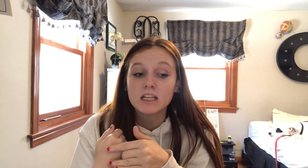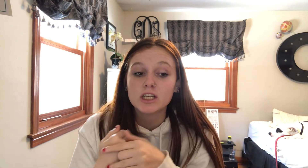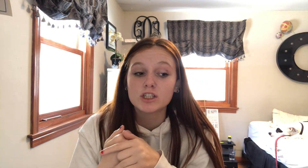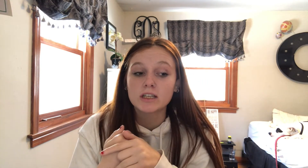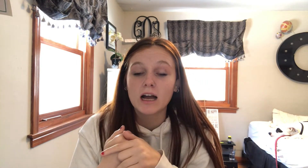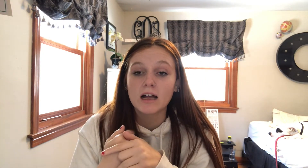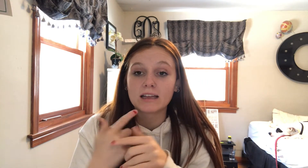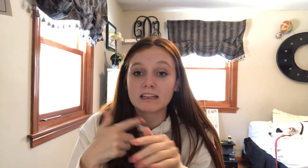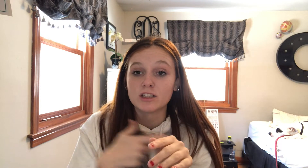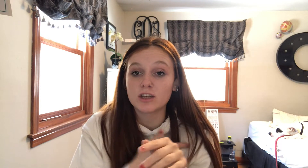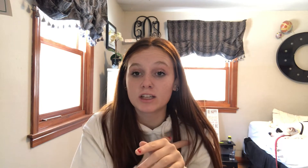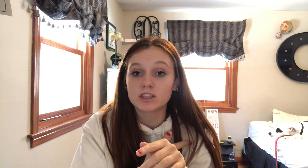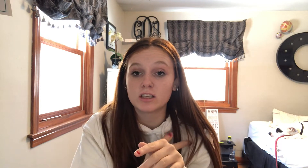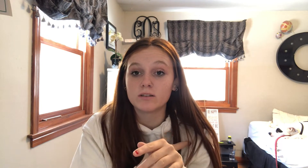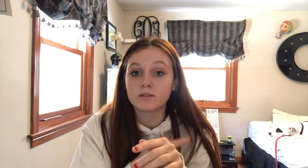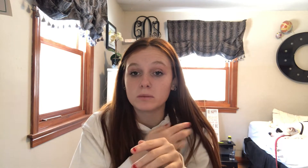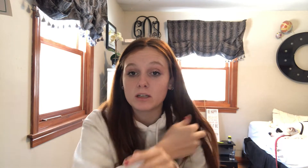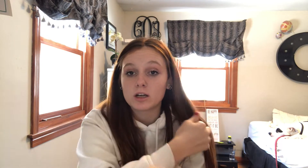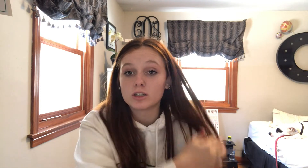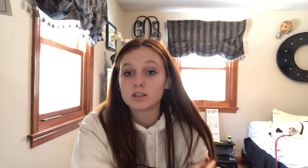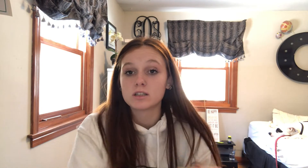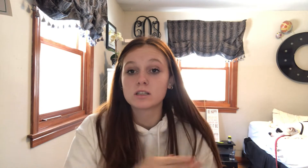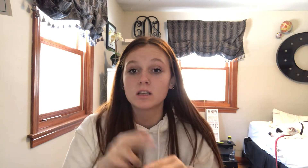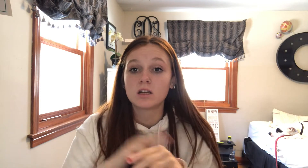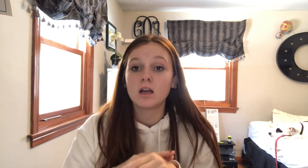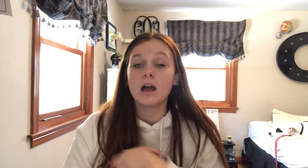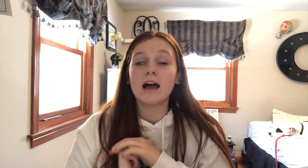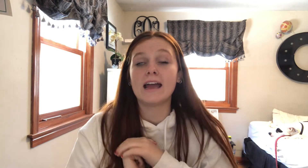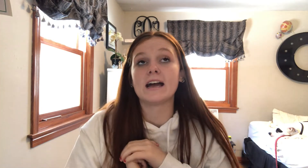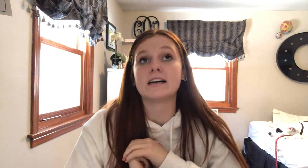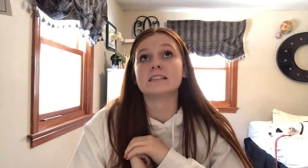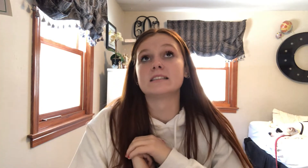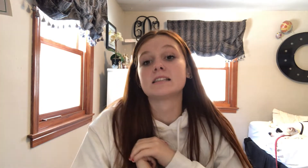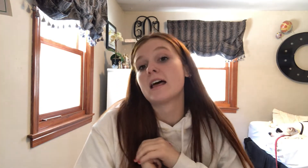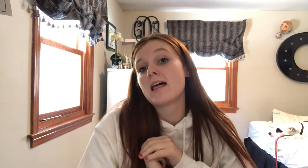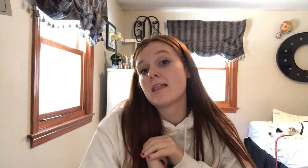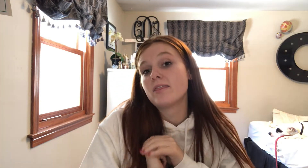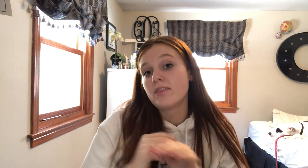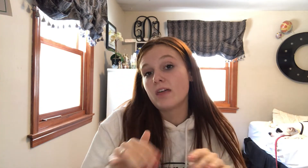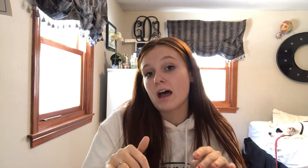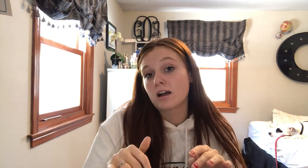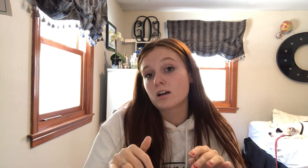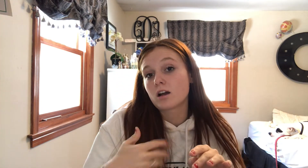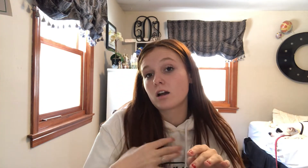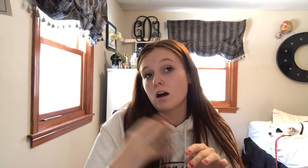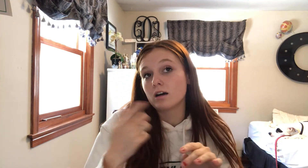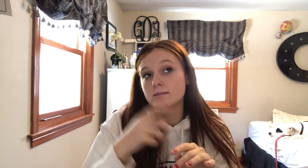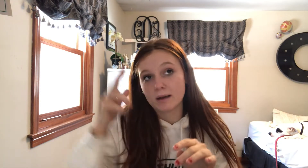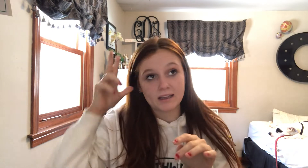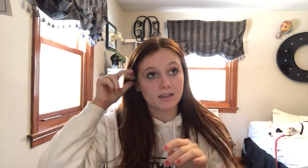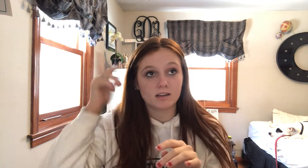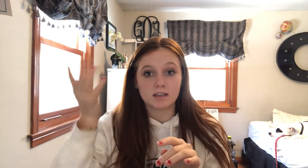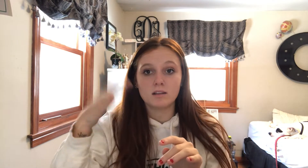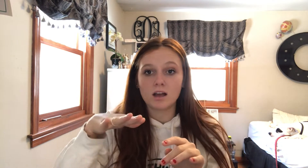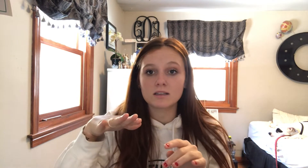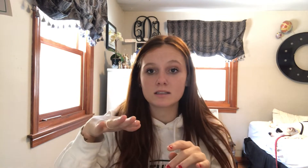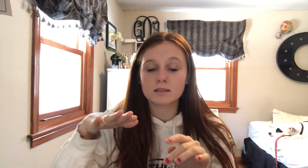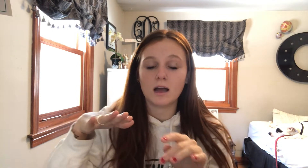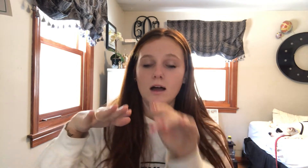she got like an injection from the doctors and that caused my hearing loss. Um,